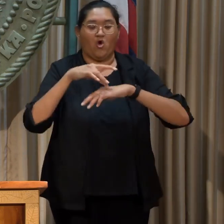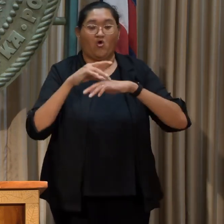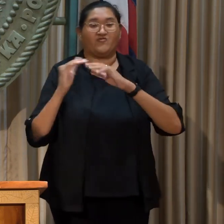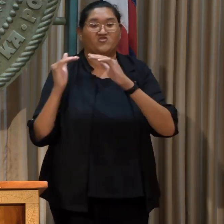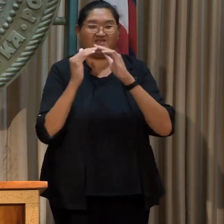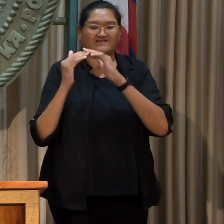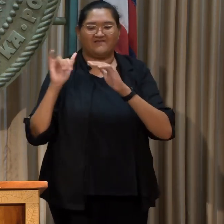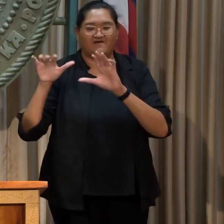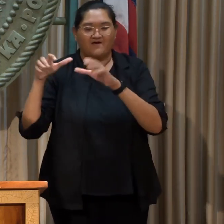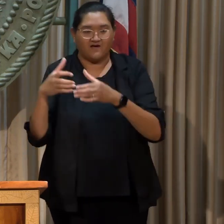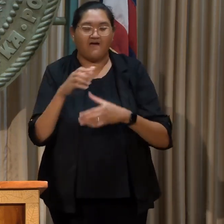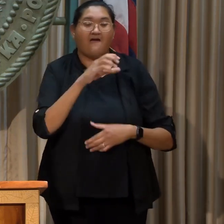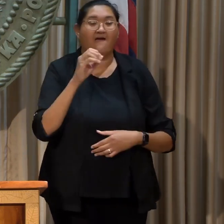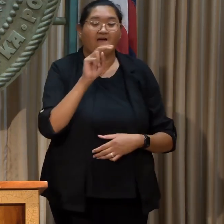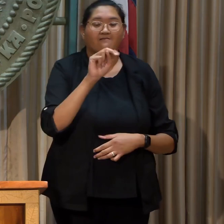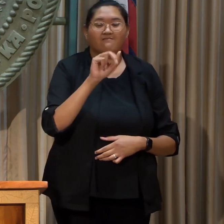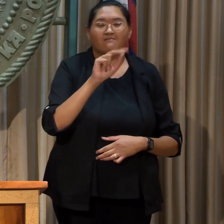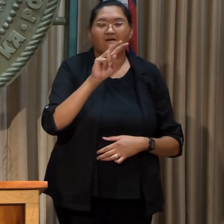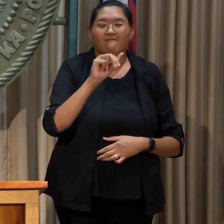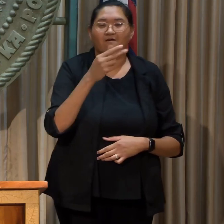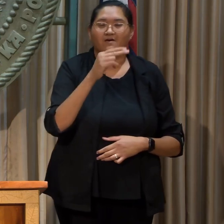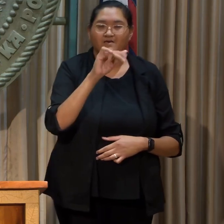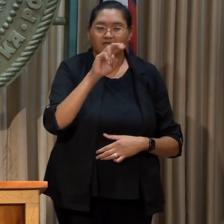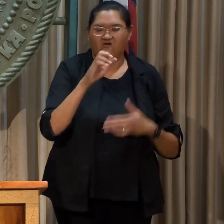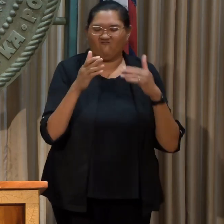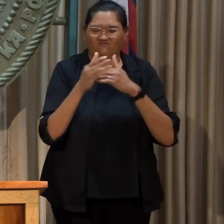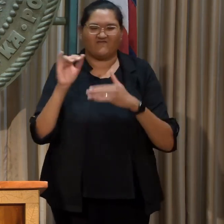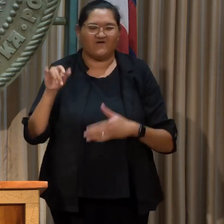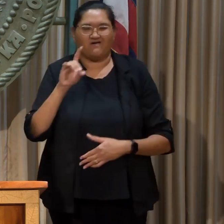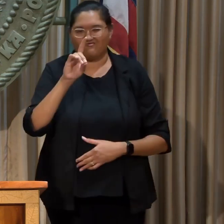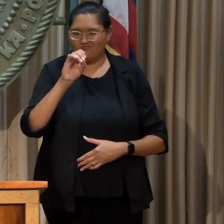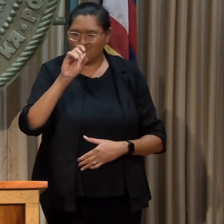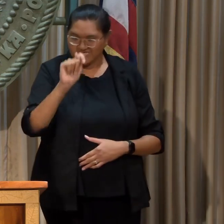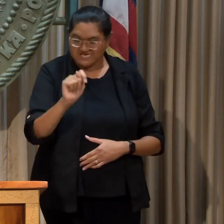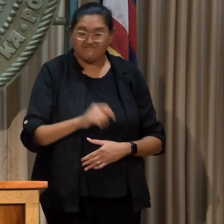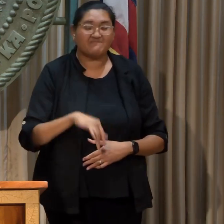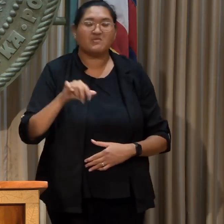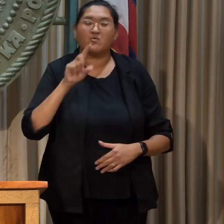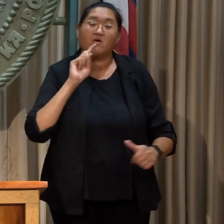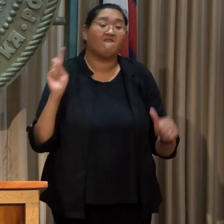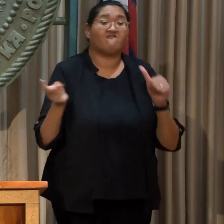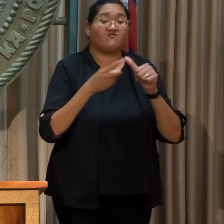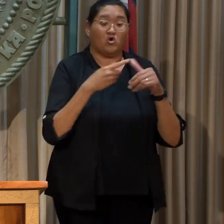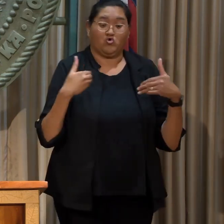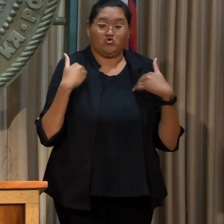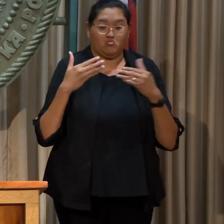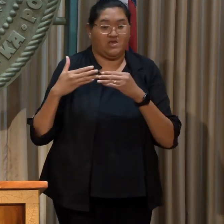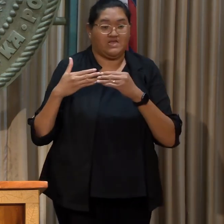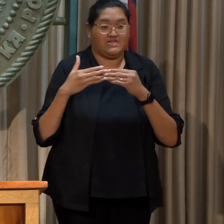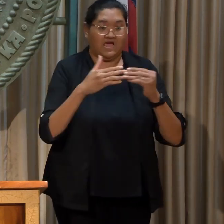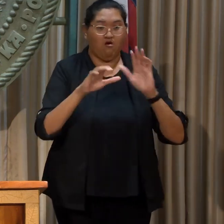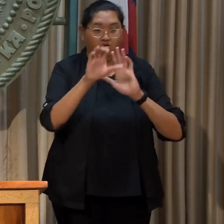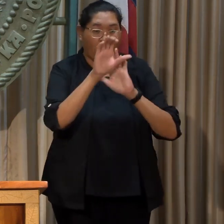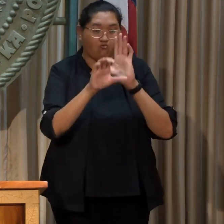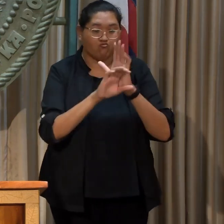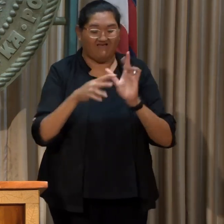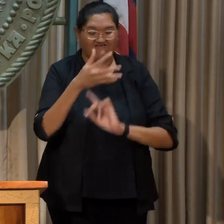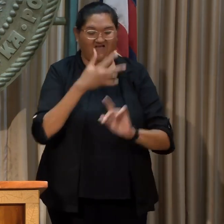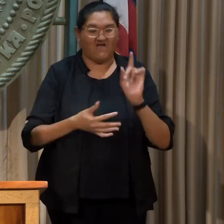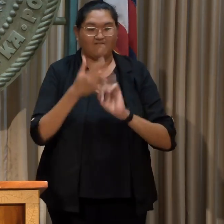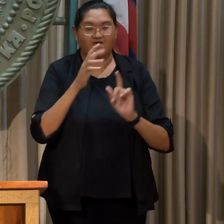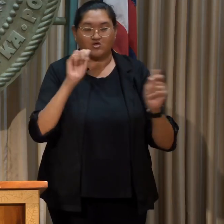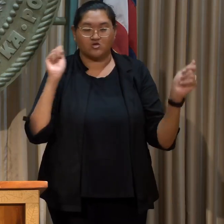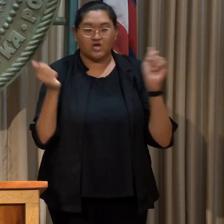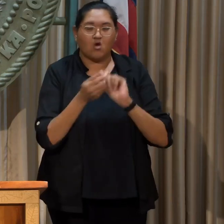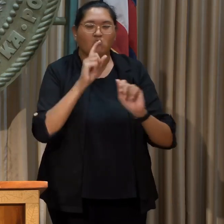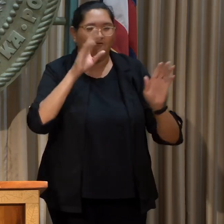in Navahine v. Hawaii Department of Transportation, the world's first youth-led constitutional climate change case